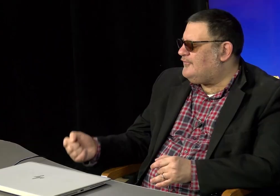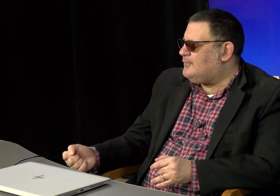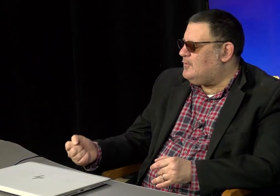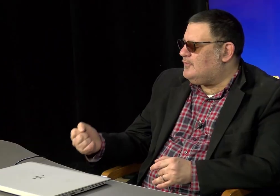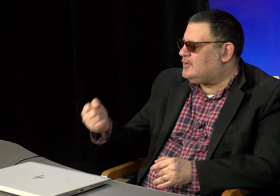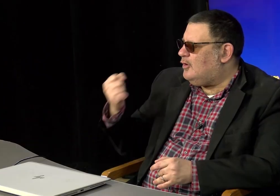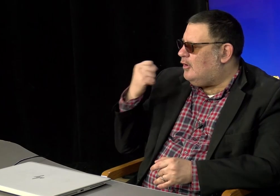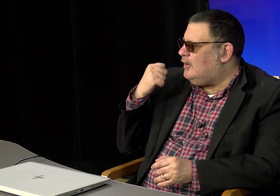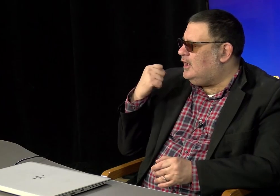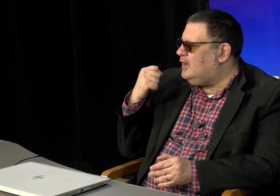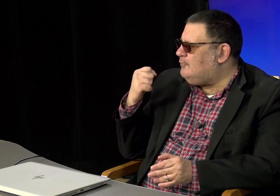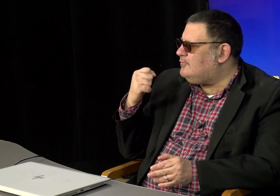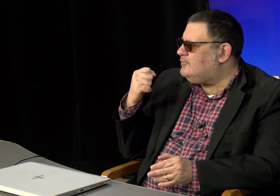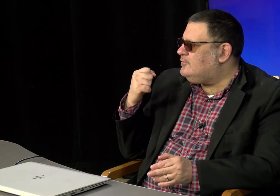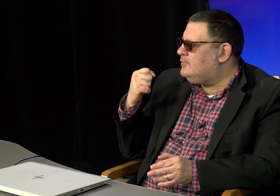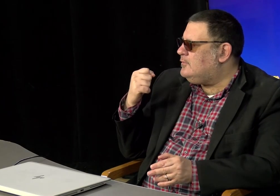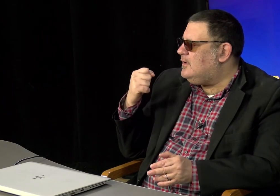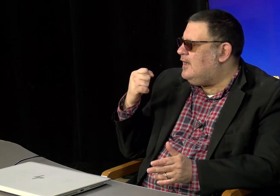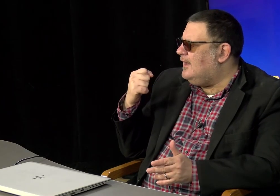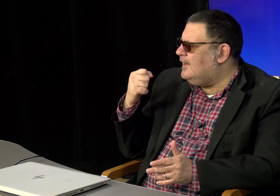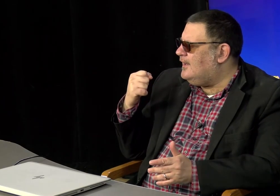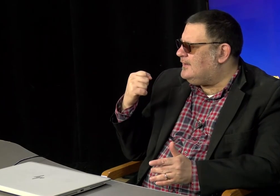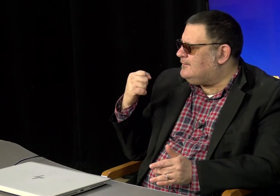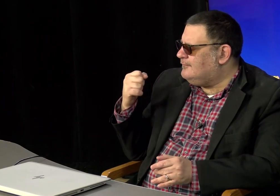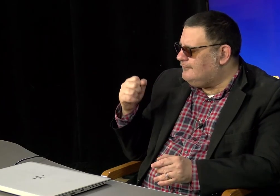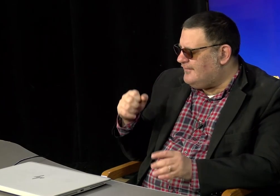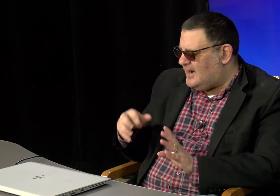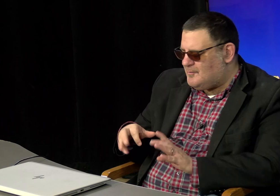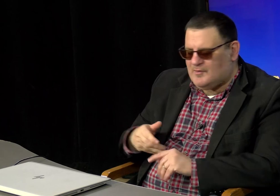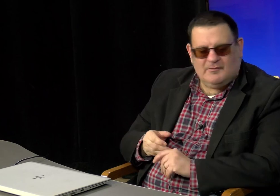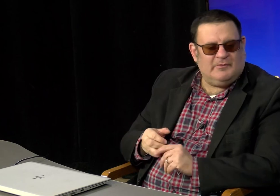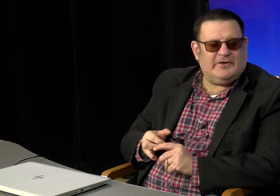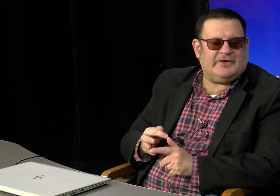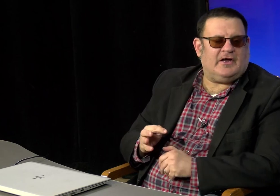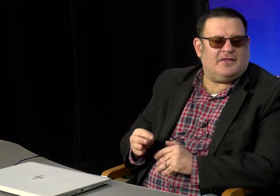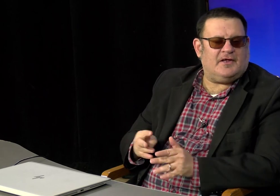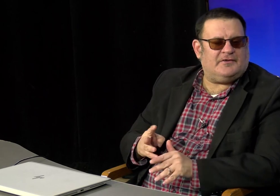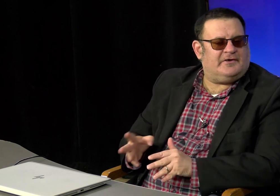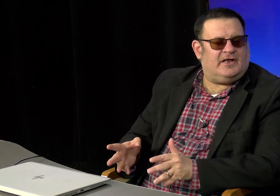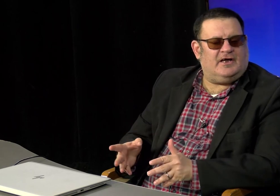someone would call up and, and the operator would be on the other end of the line?